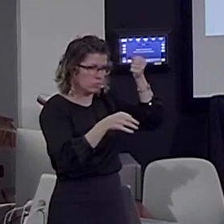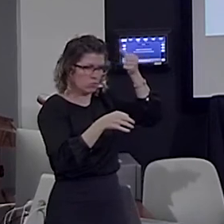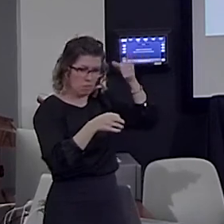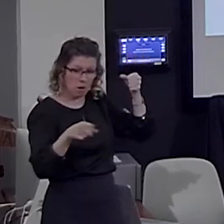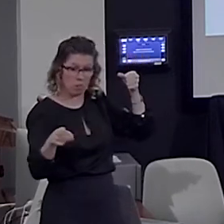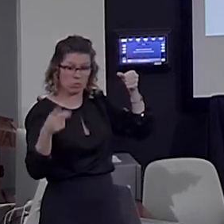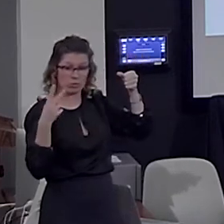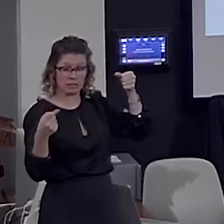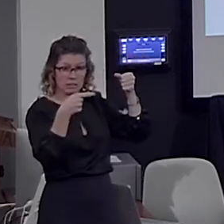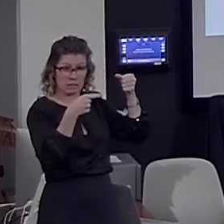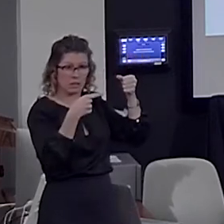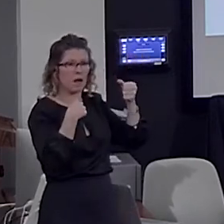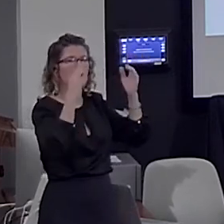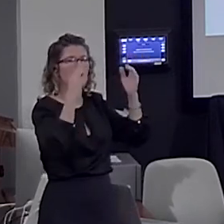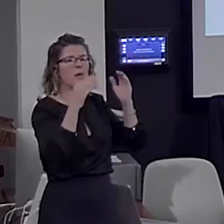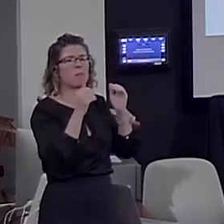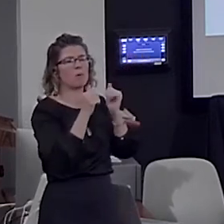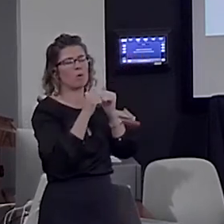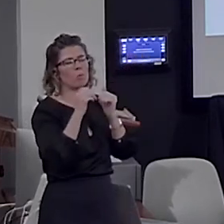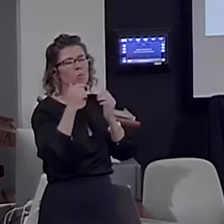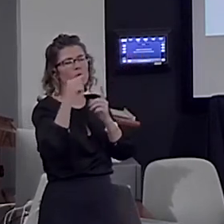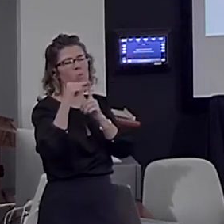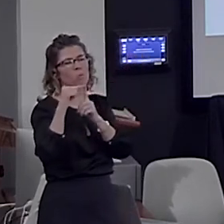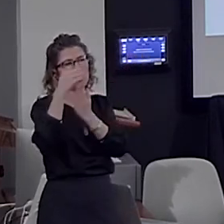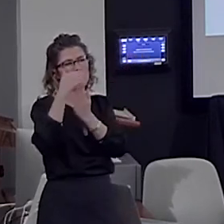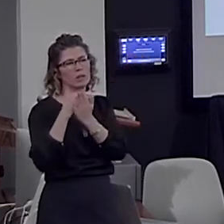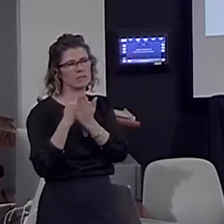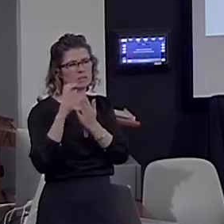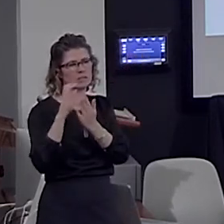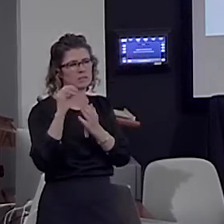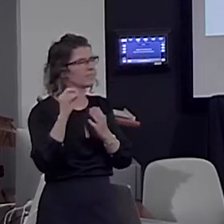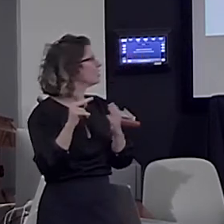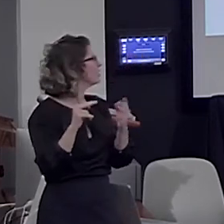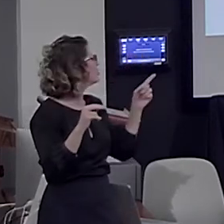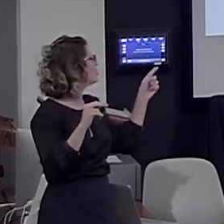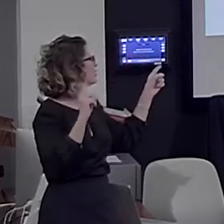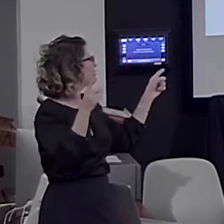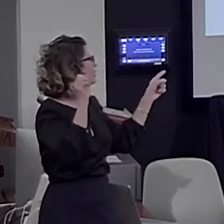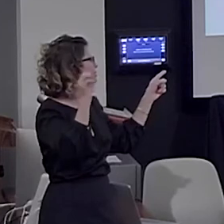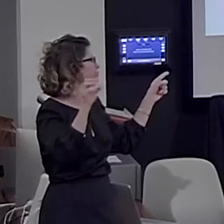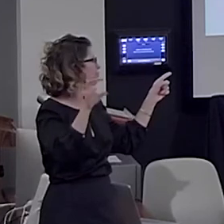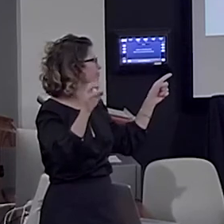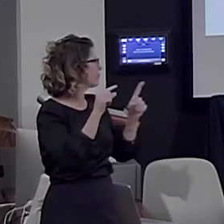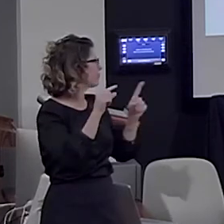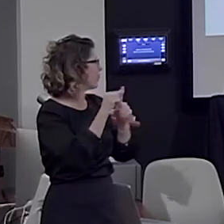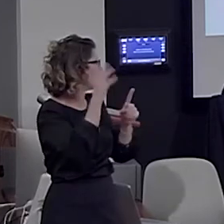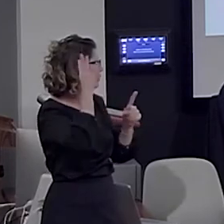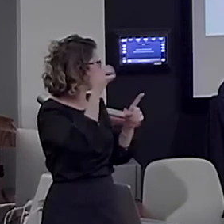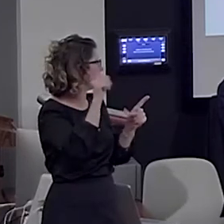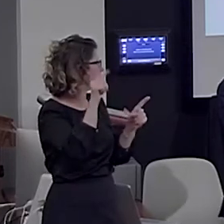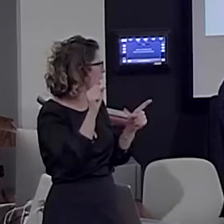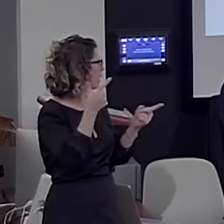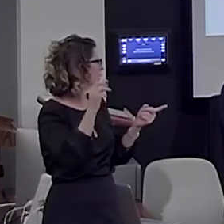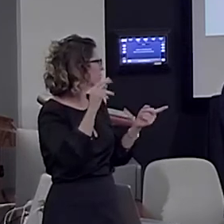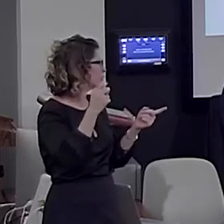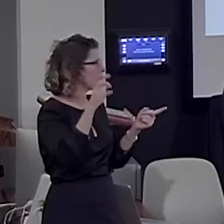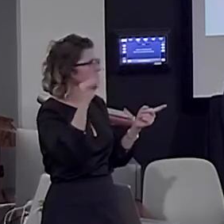compare that, as usual, to a wordless condition. Dallas, George, Fatt, should have browed, really, two things, and so on.